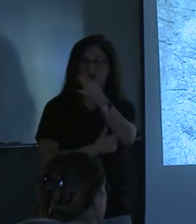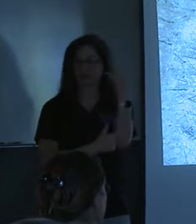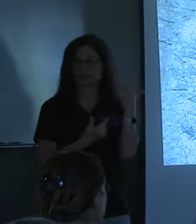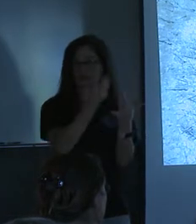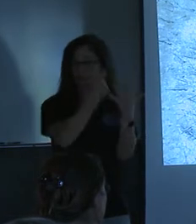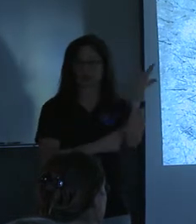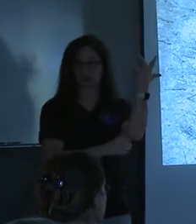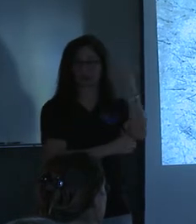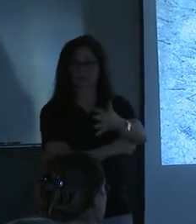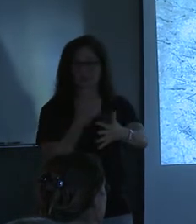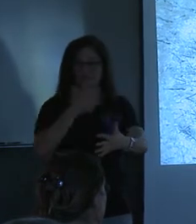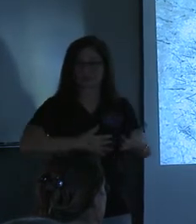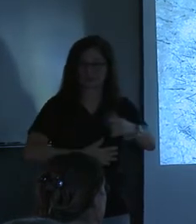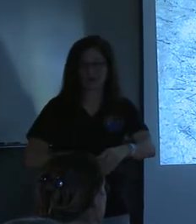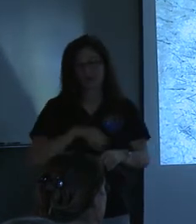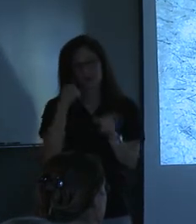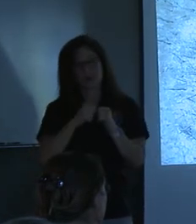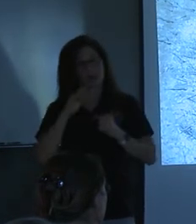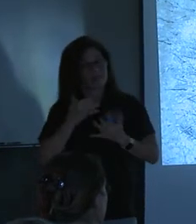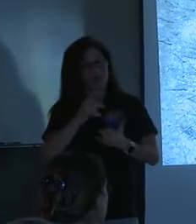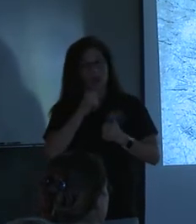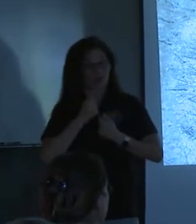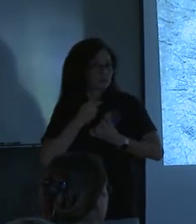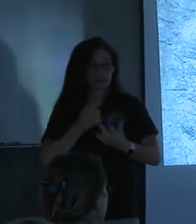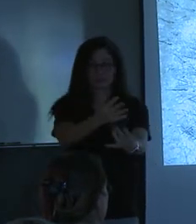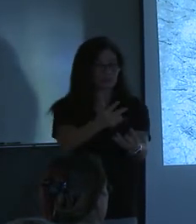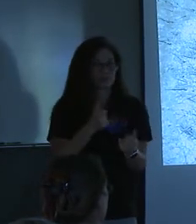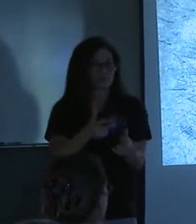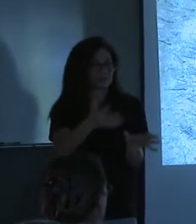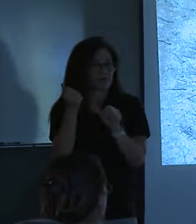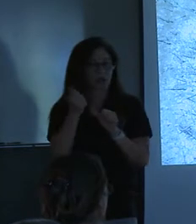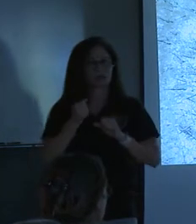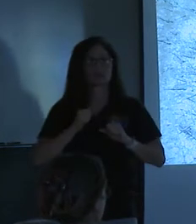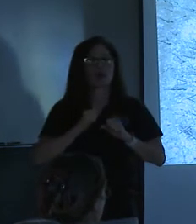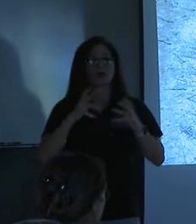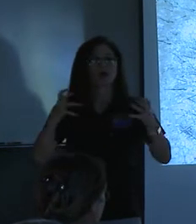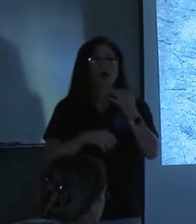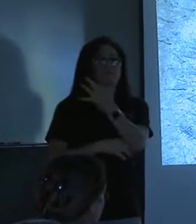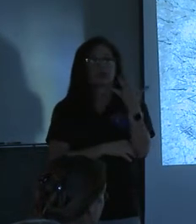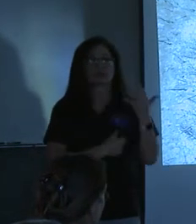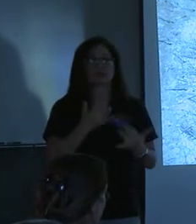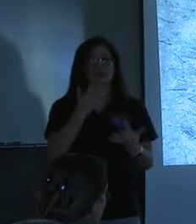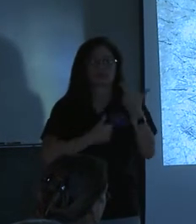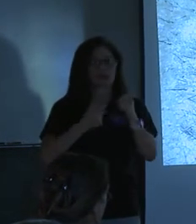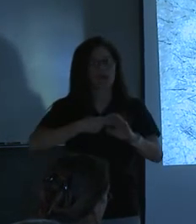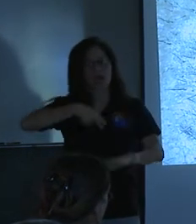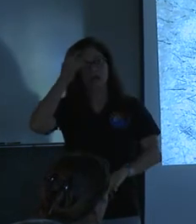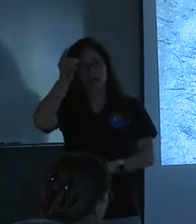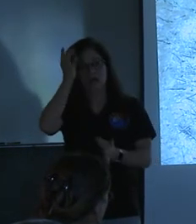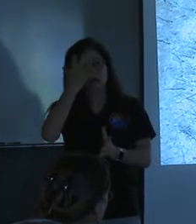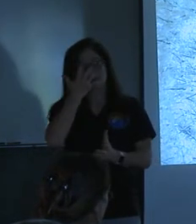wasn't a quick moving fire that went through the area. A significant amount of the forest was burned with high intensity.